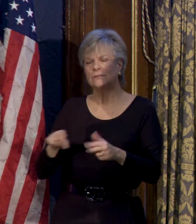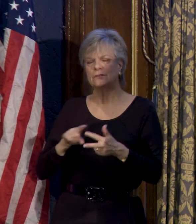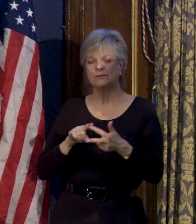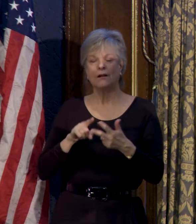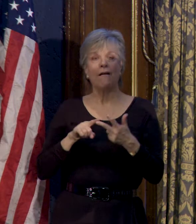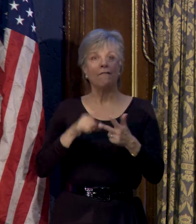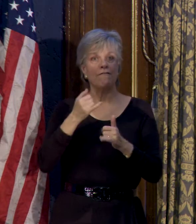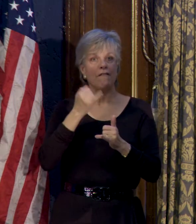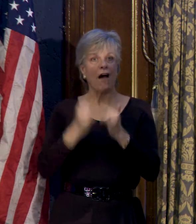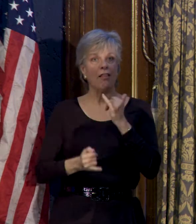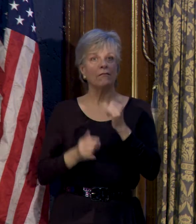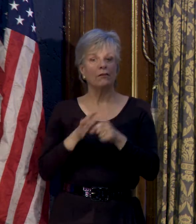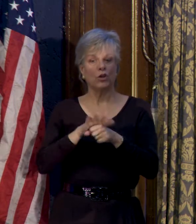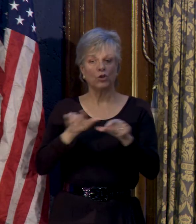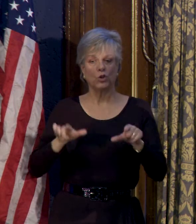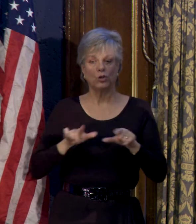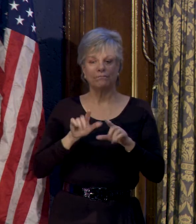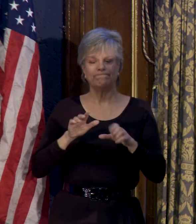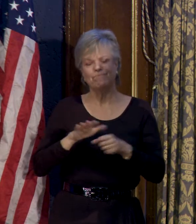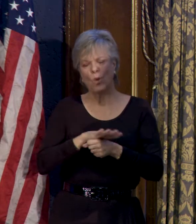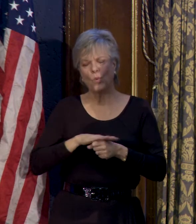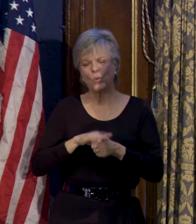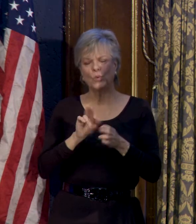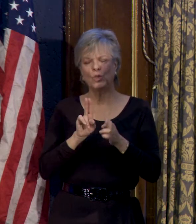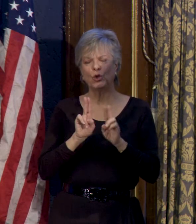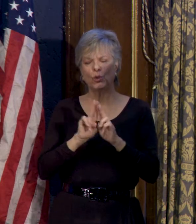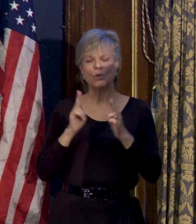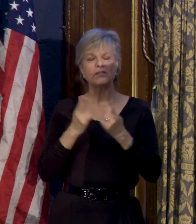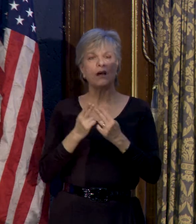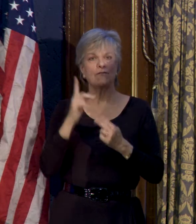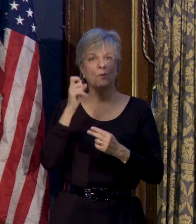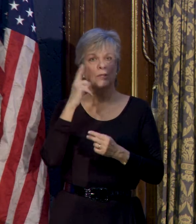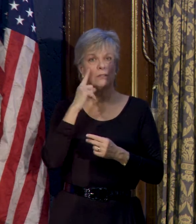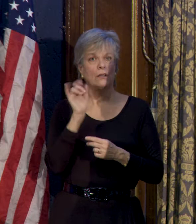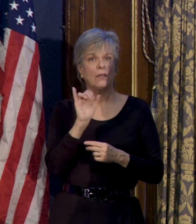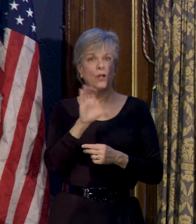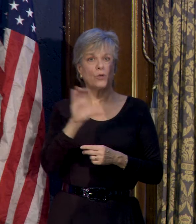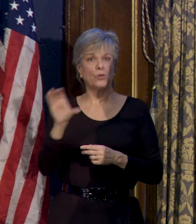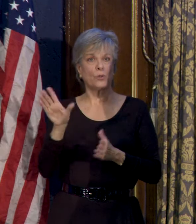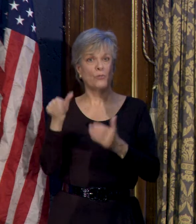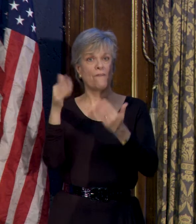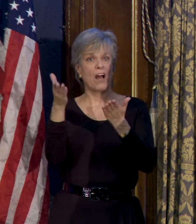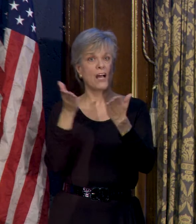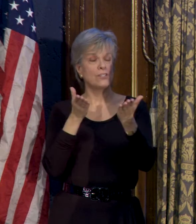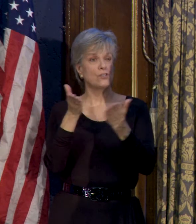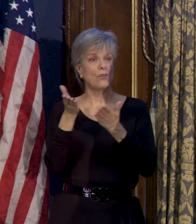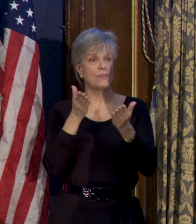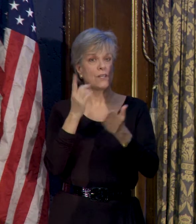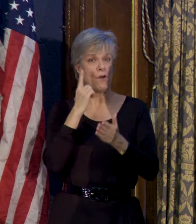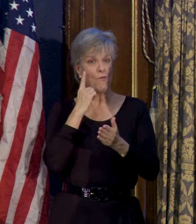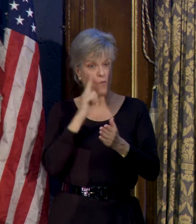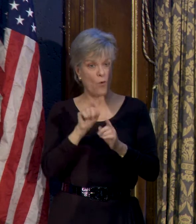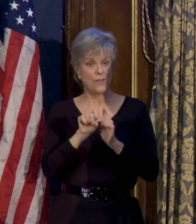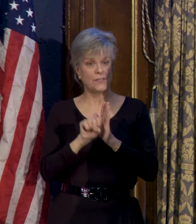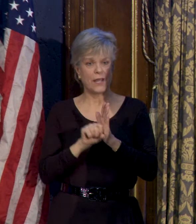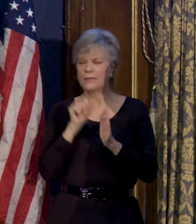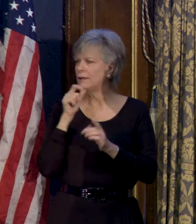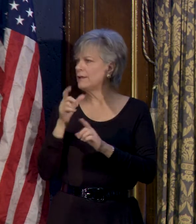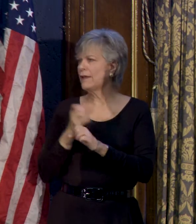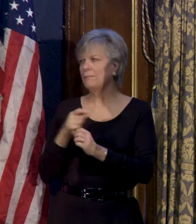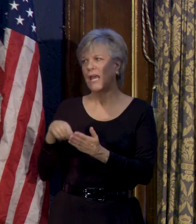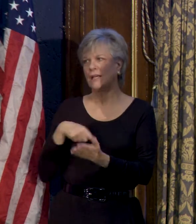And then finally, local units of government like Cook County who provide services on behalf of the state didn't get their payments as well.